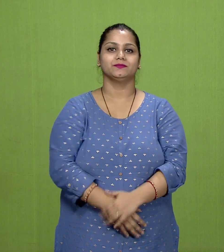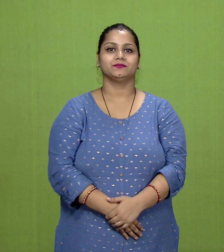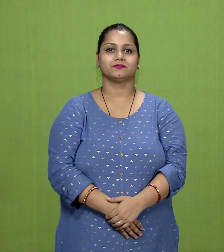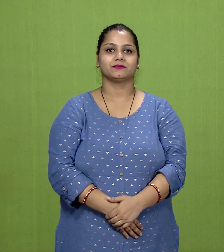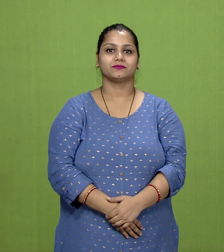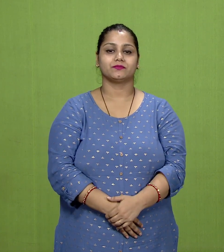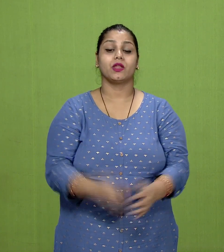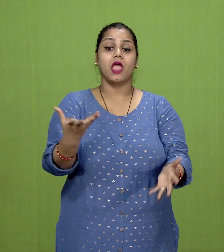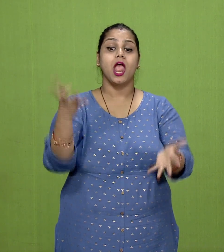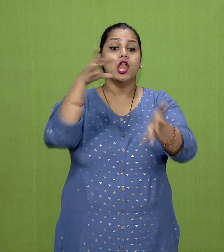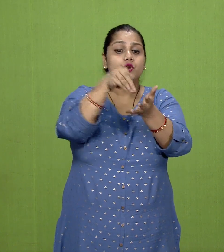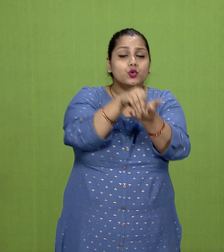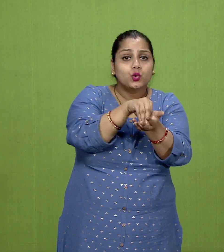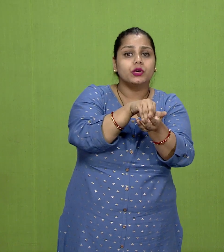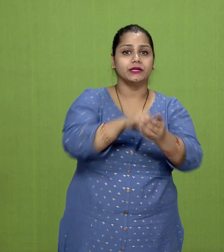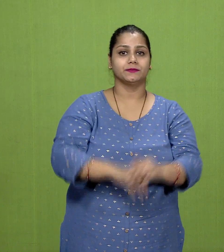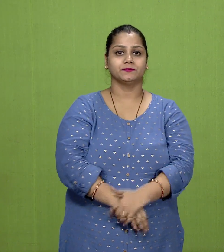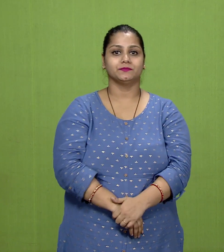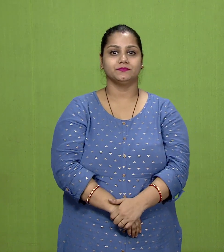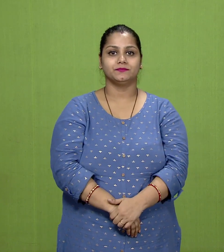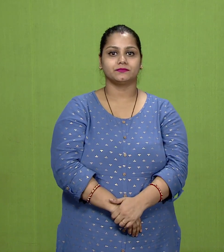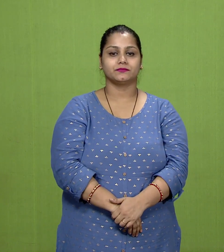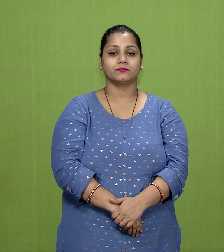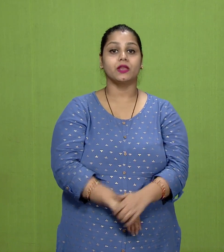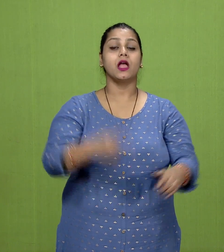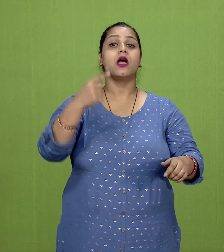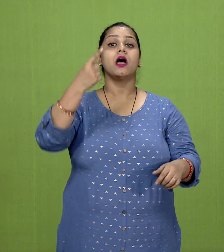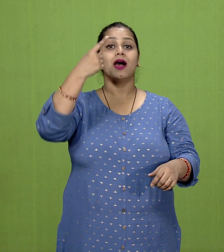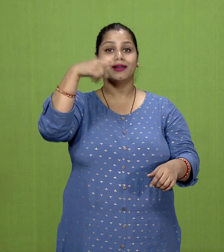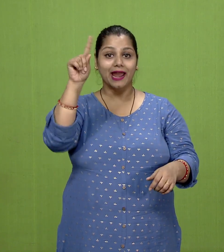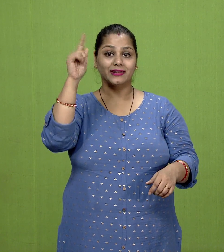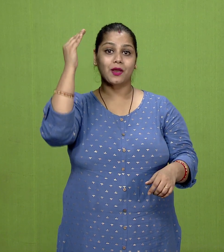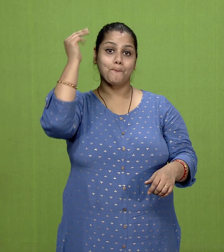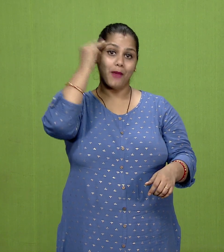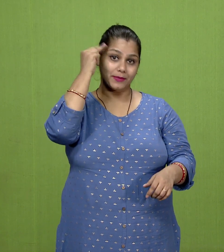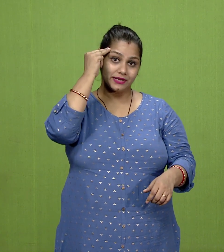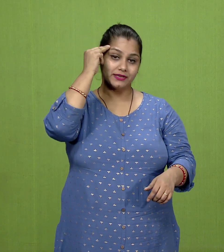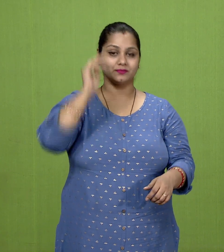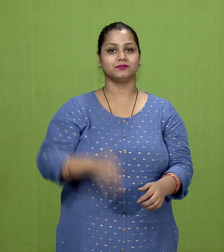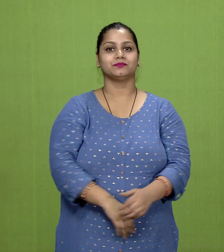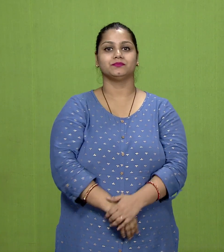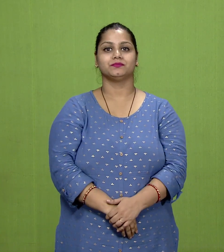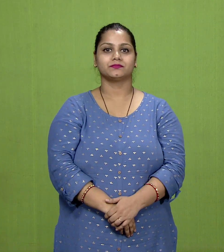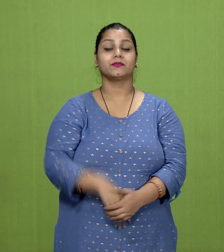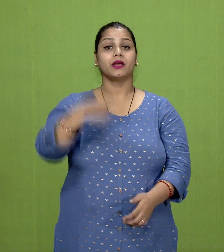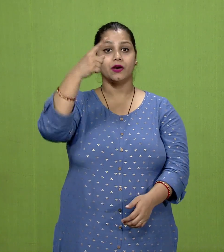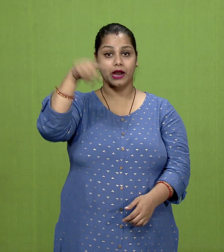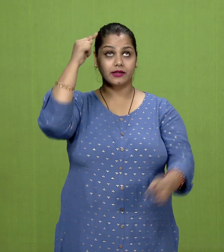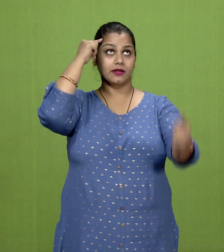included right memory, right aim,